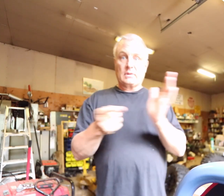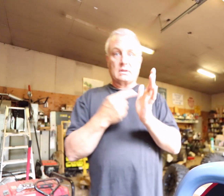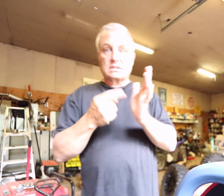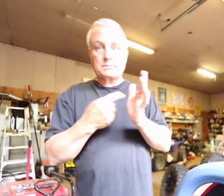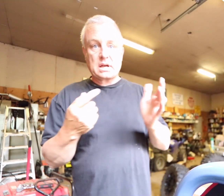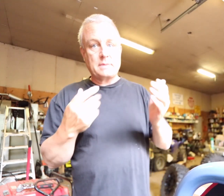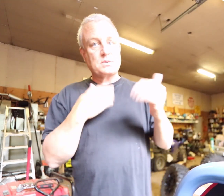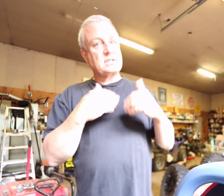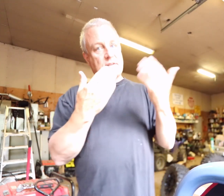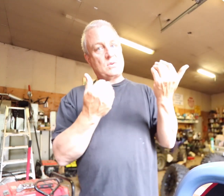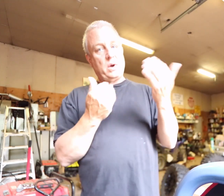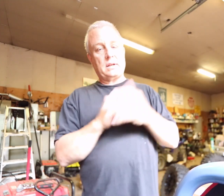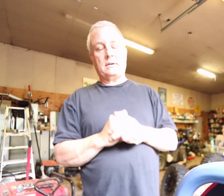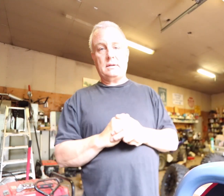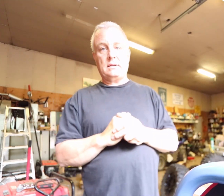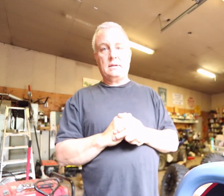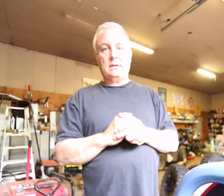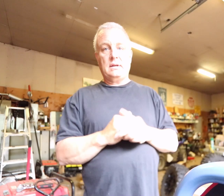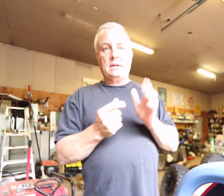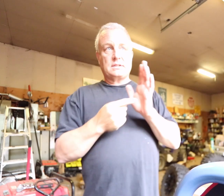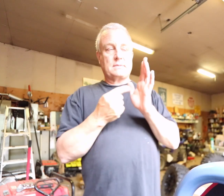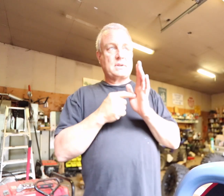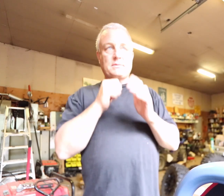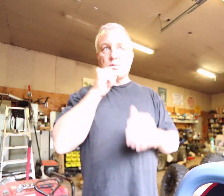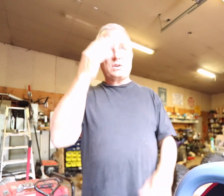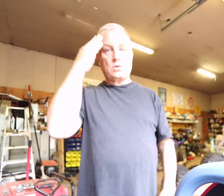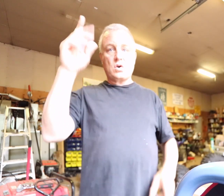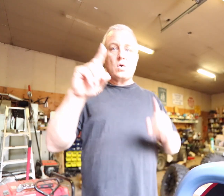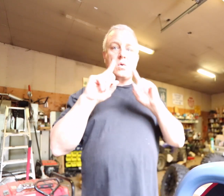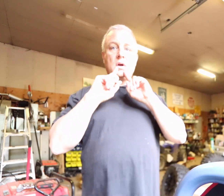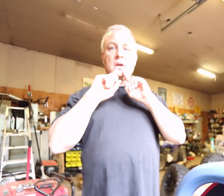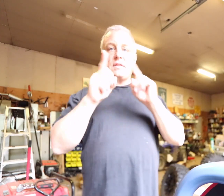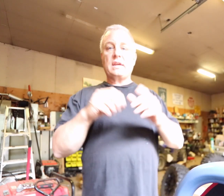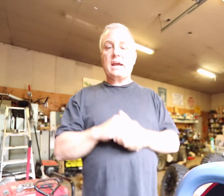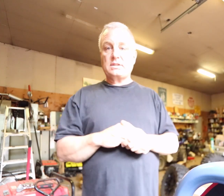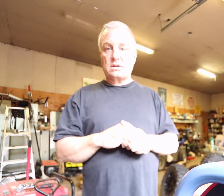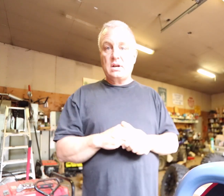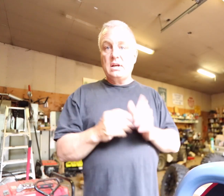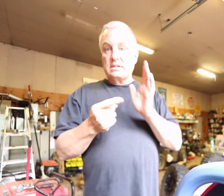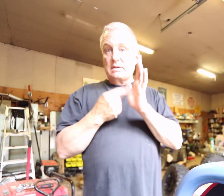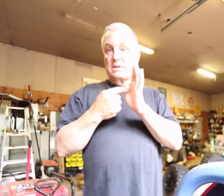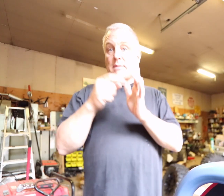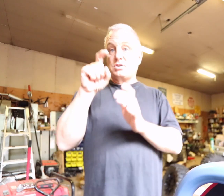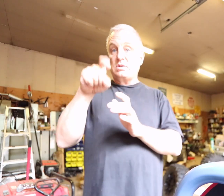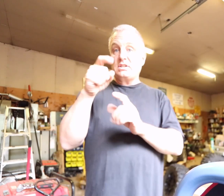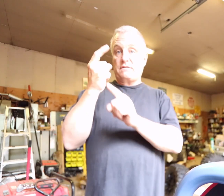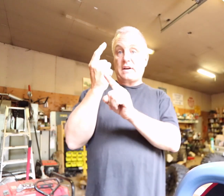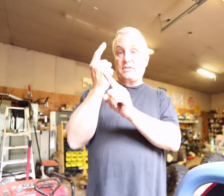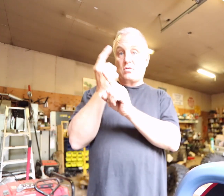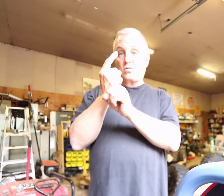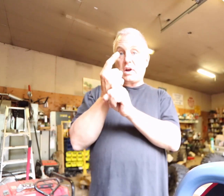Sometimes we just have to wait. Sometimes we don't know the answer. Sometimes you need to find the right